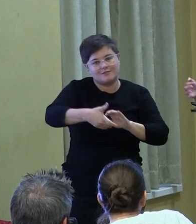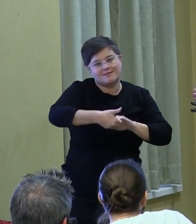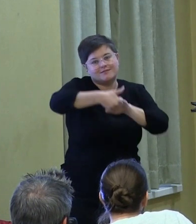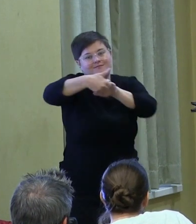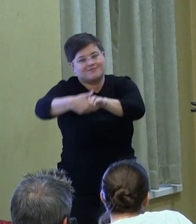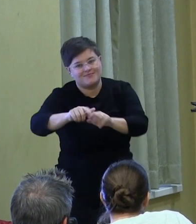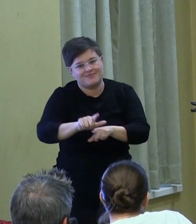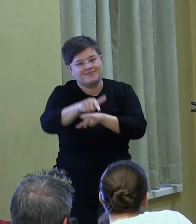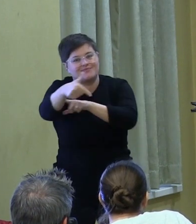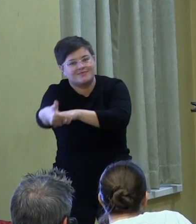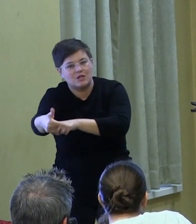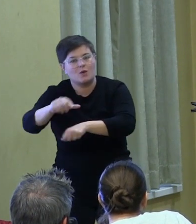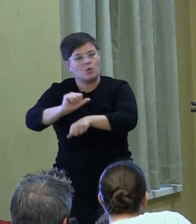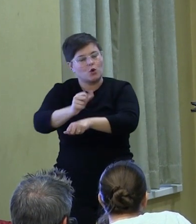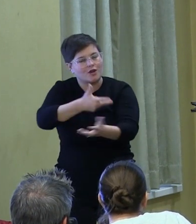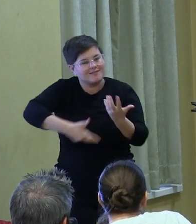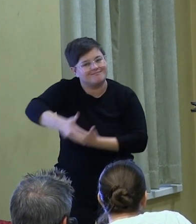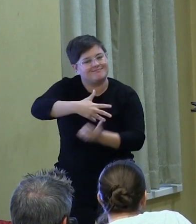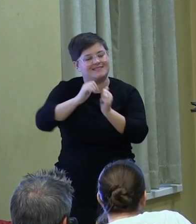to step in to work together.